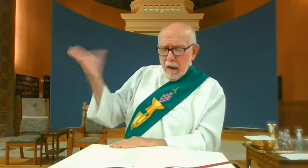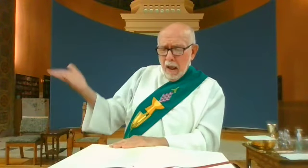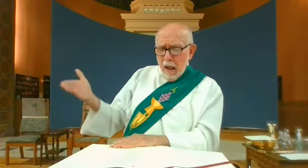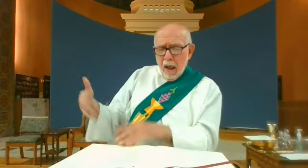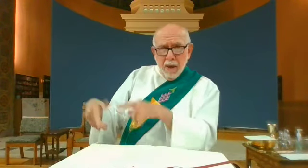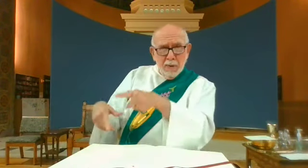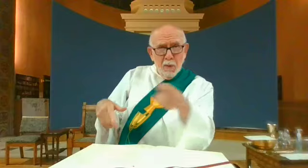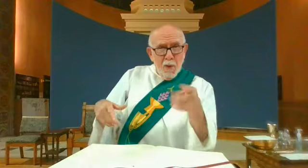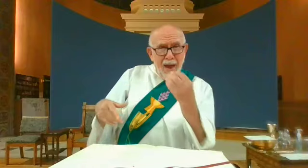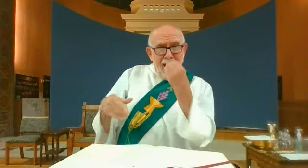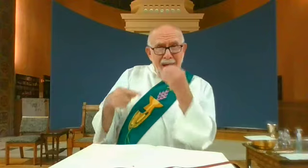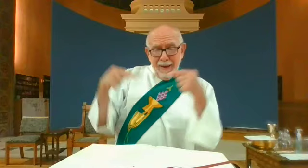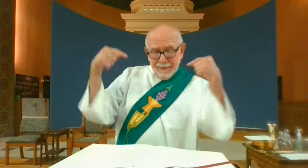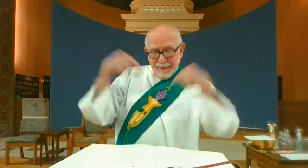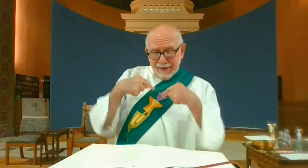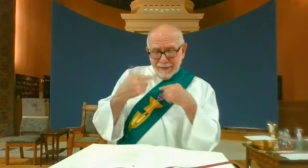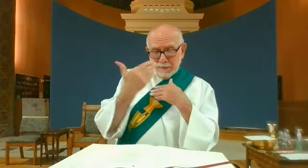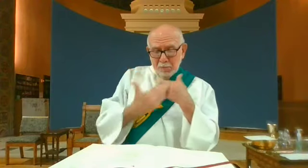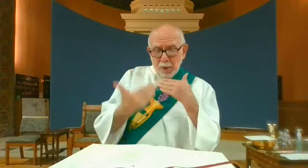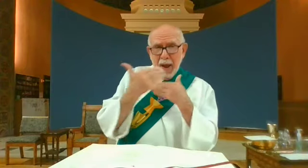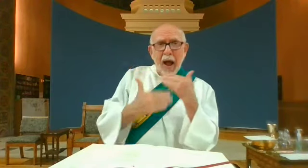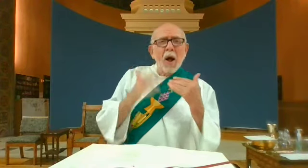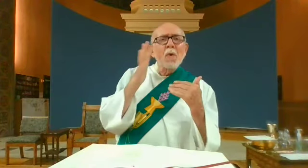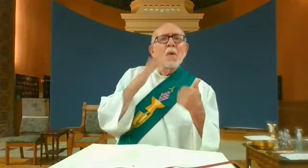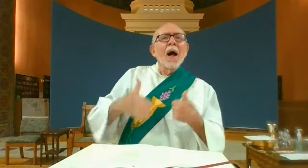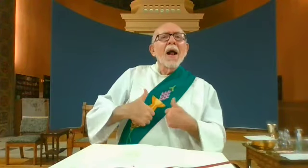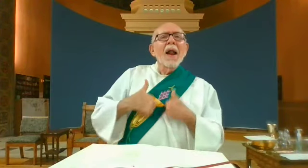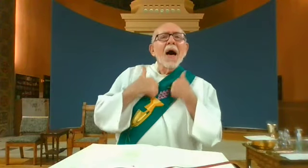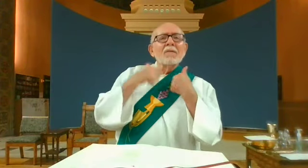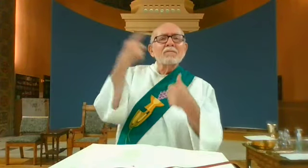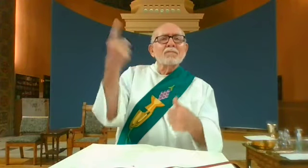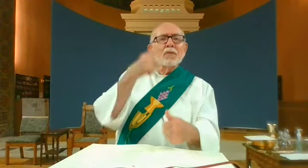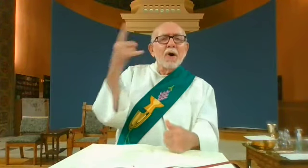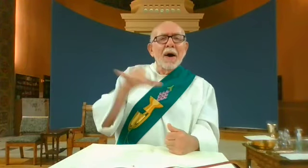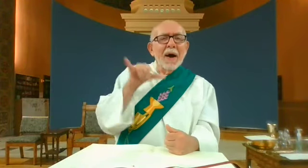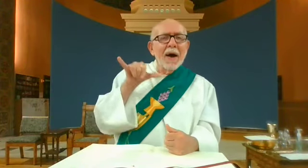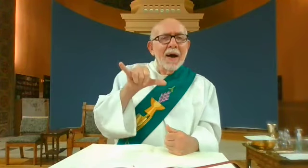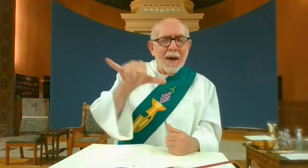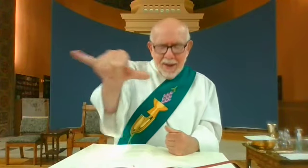whoever eats this bread will live forever.